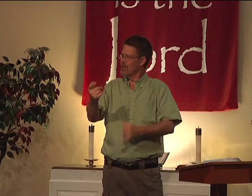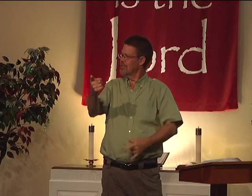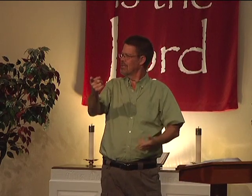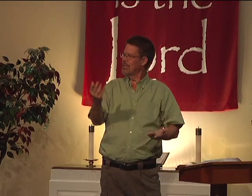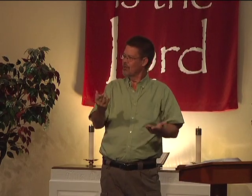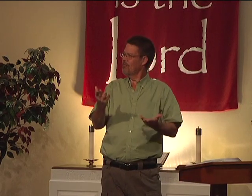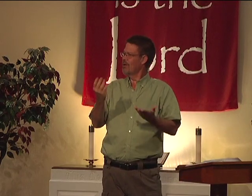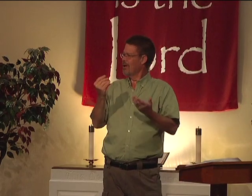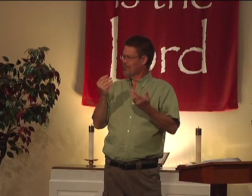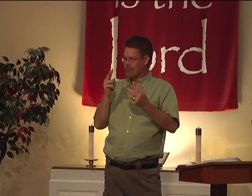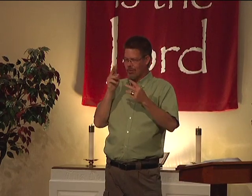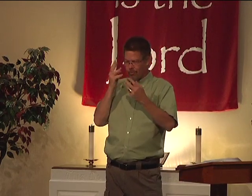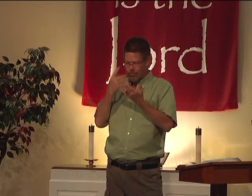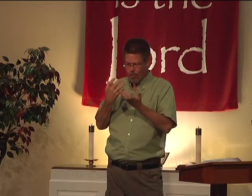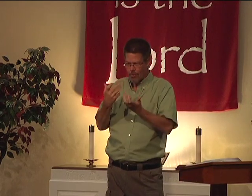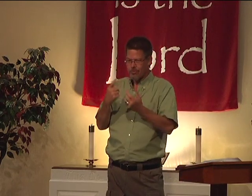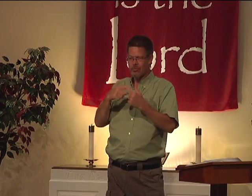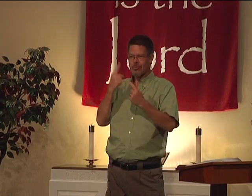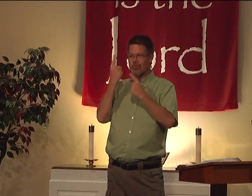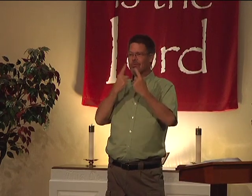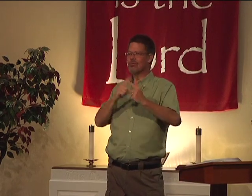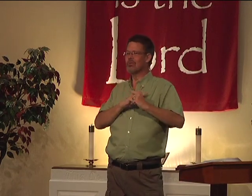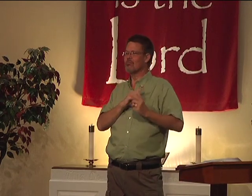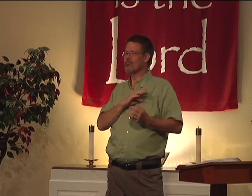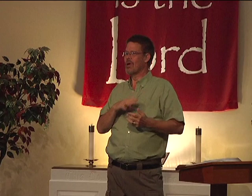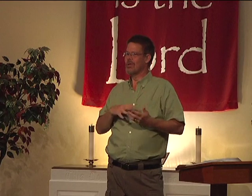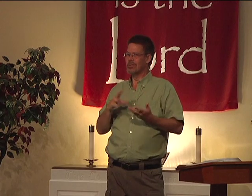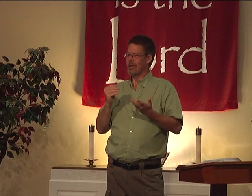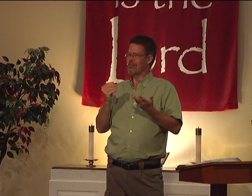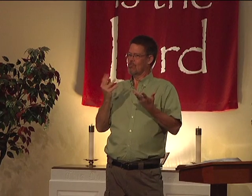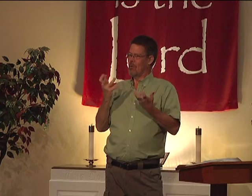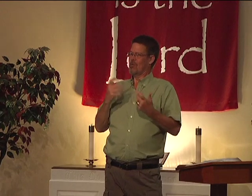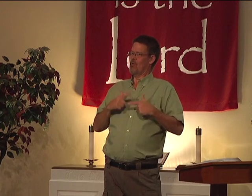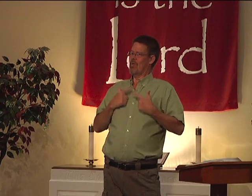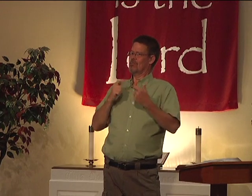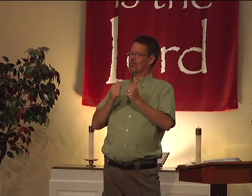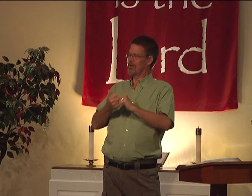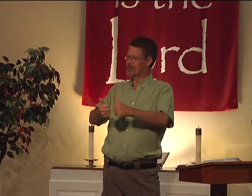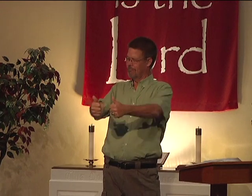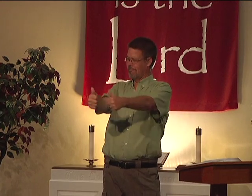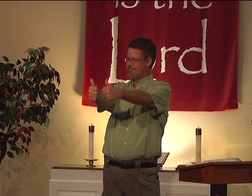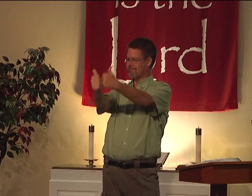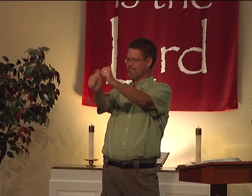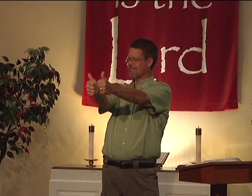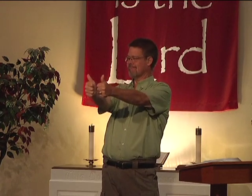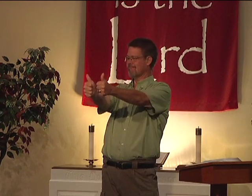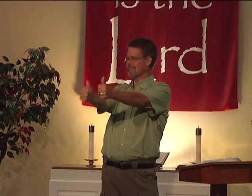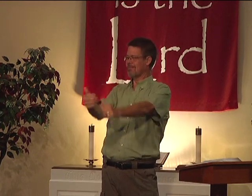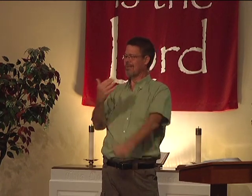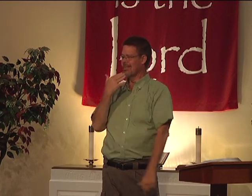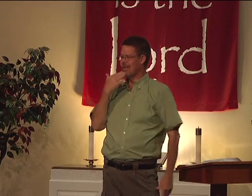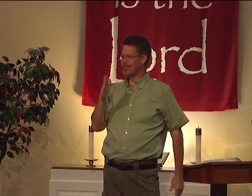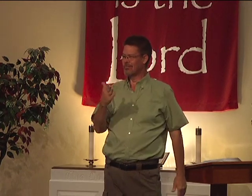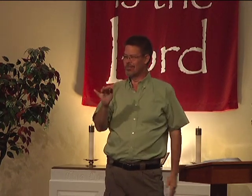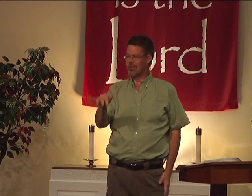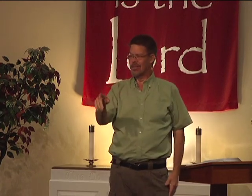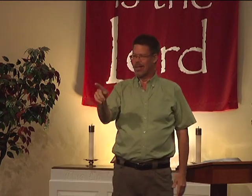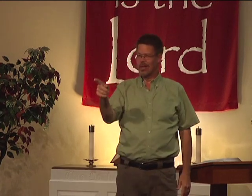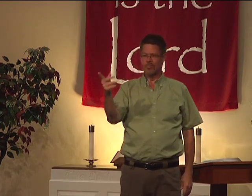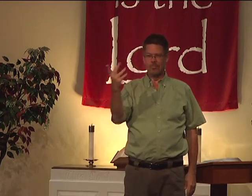happen. And now she's here and wants to consider being saved and wants that life change. So thank